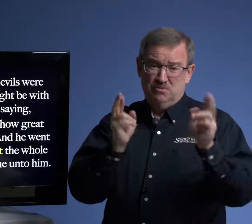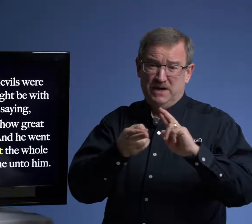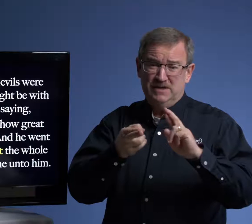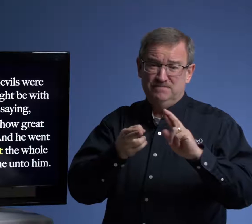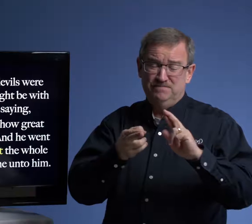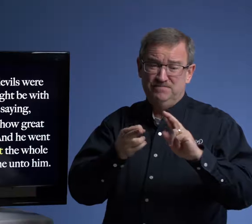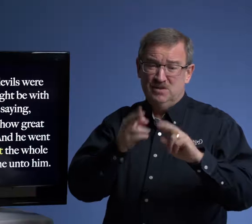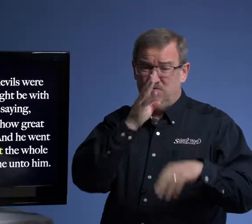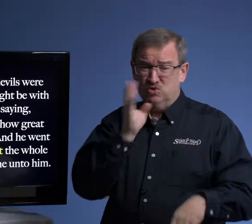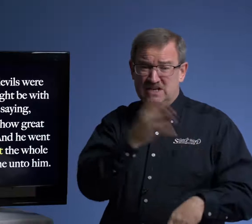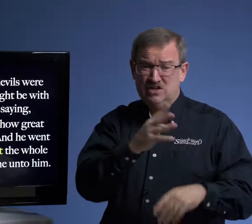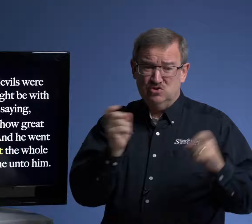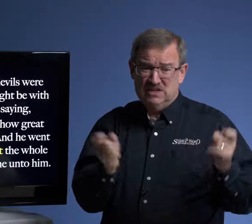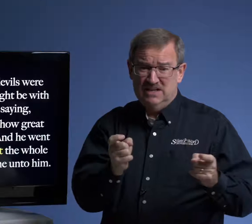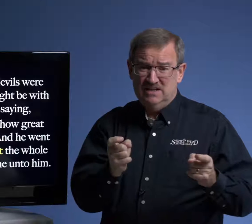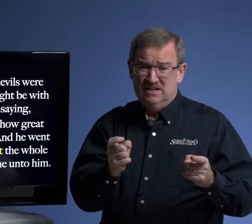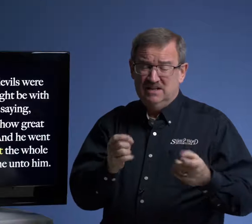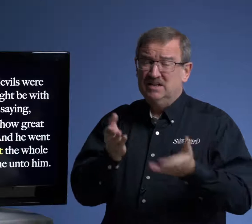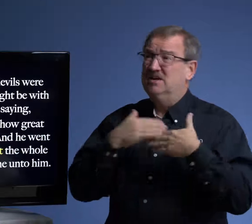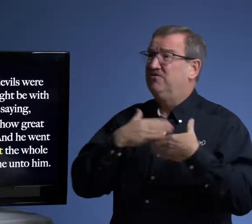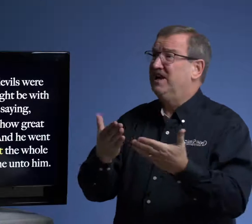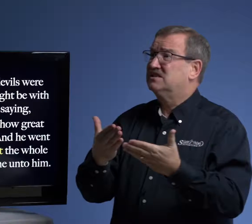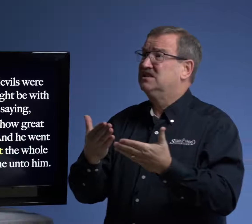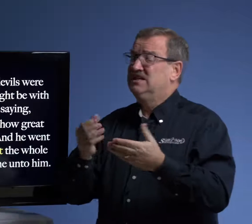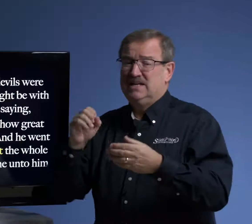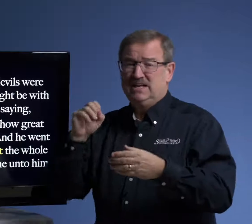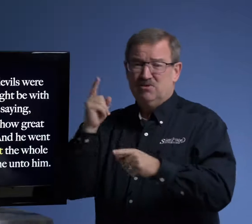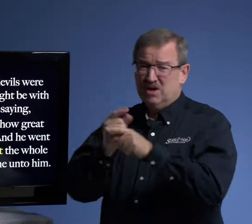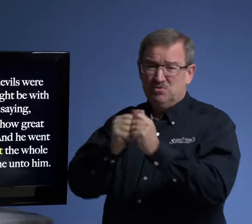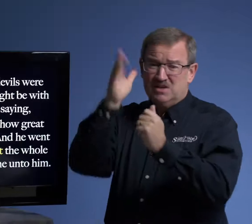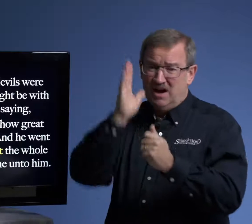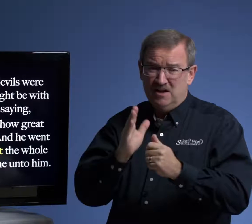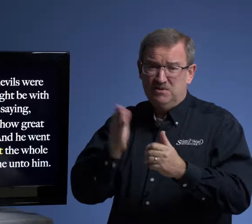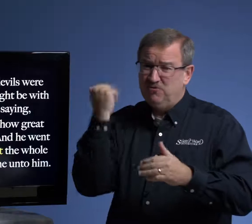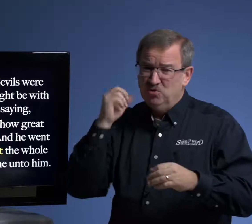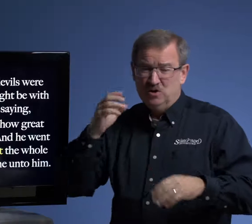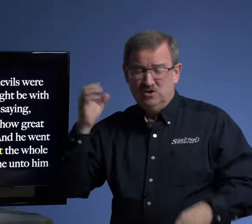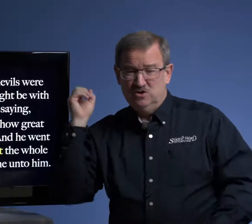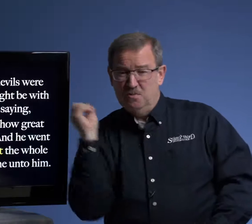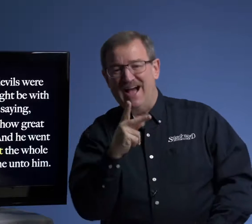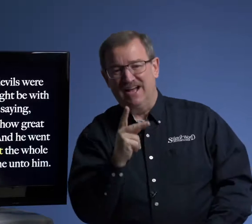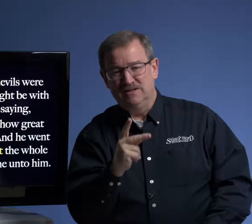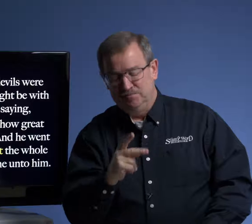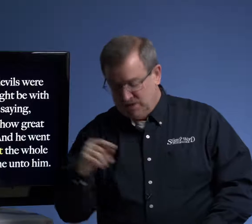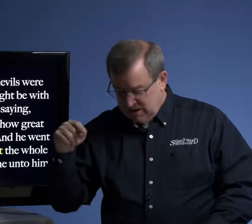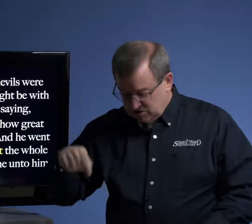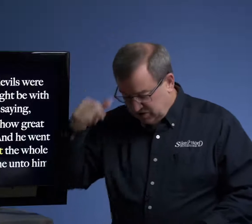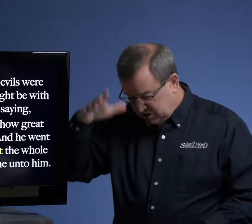repent, forsake your sin, confess, and get right with God before you go back. So this